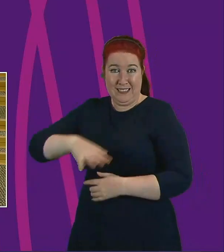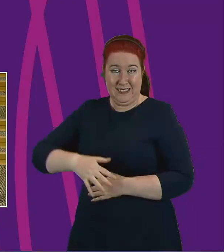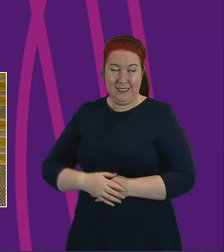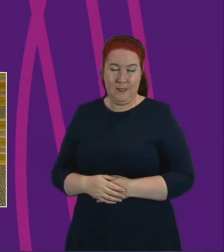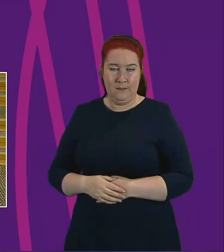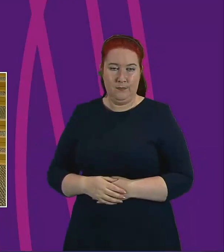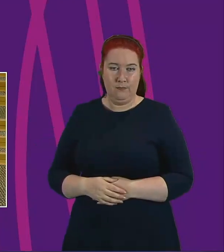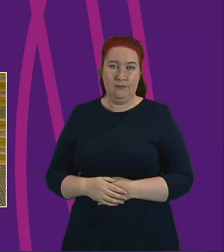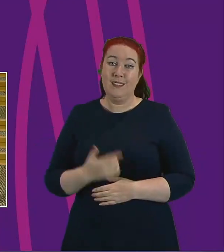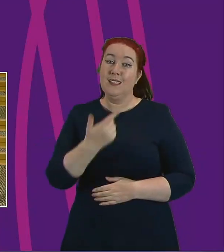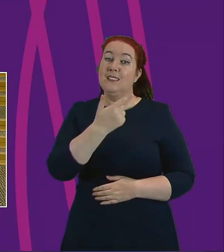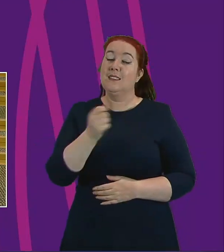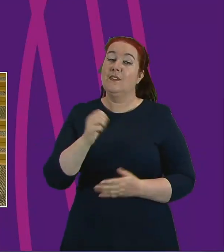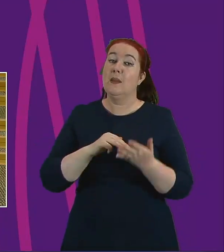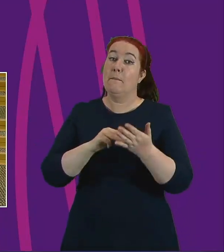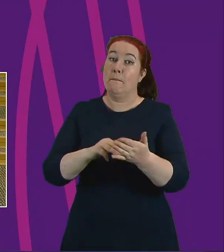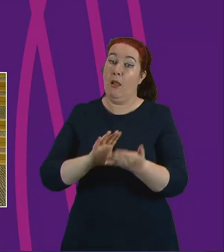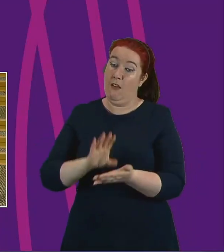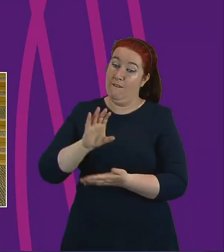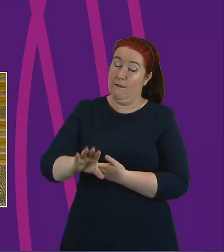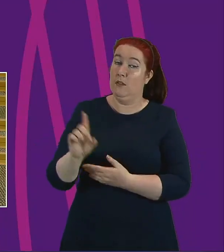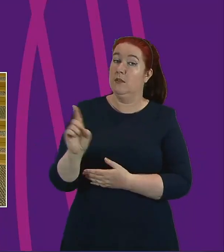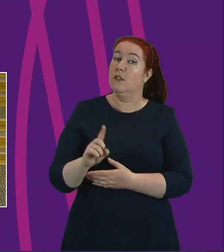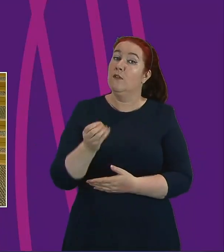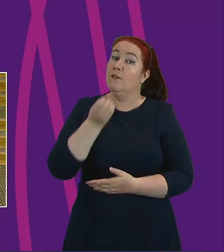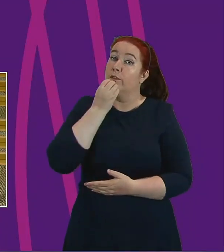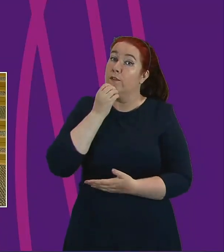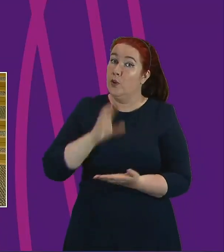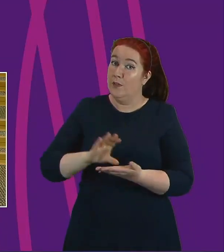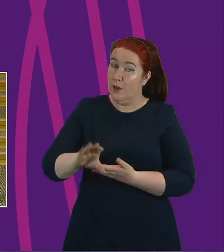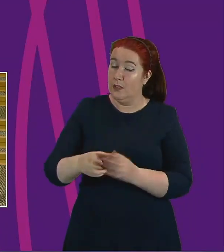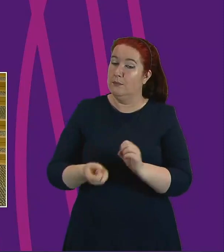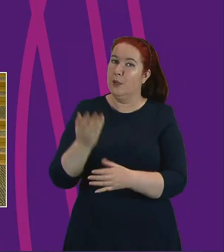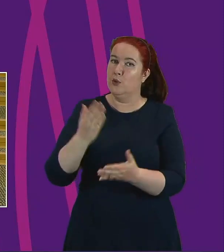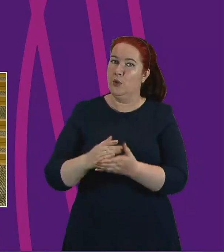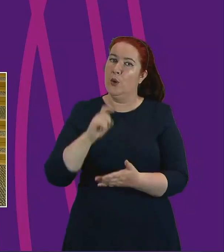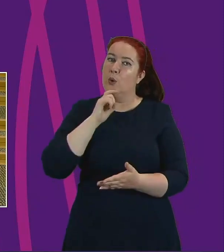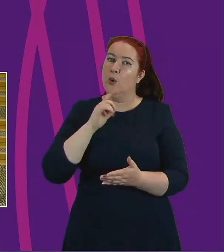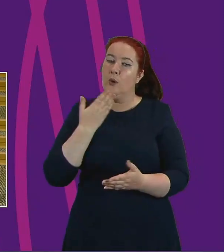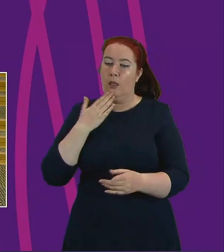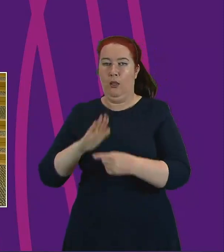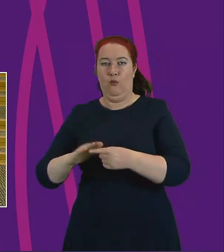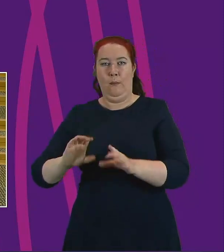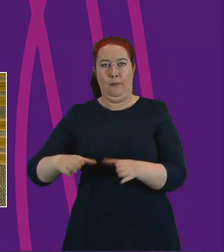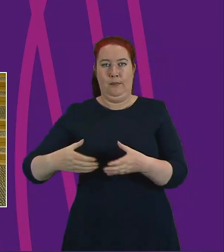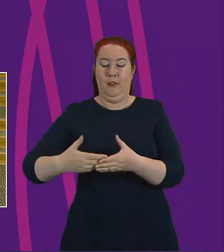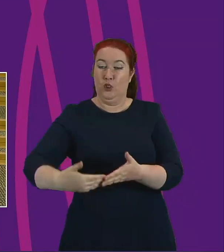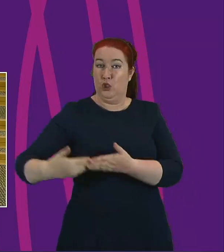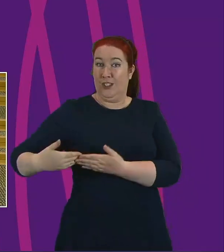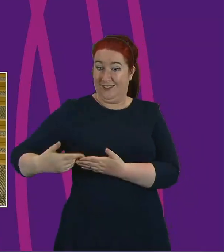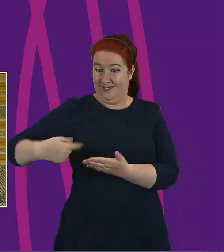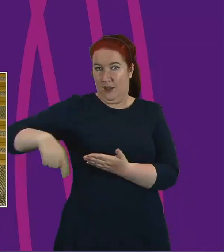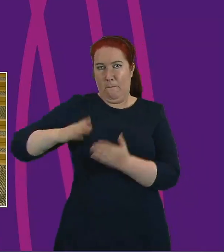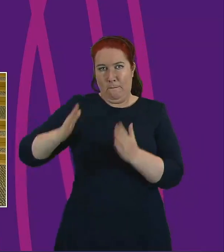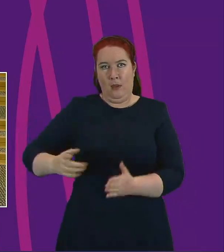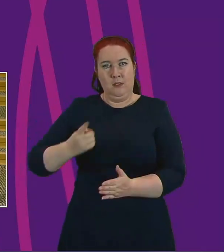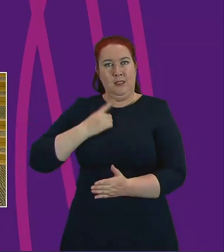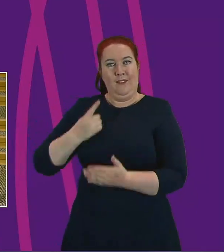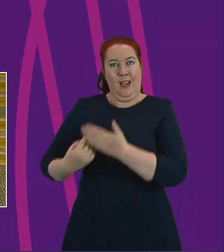Our £70 million food fund has made sure all those in the shielding group can get the food they need while they have to self-isolate.